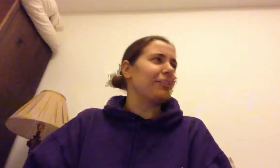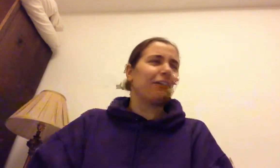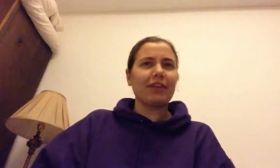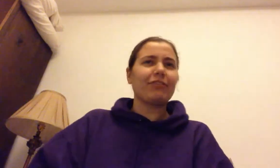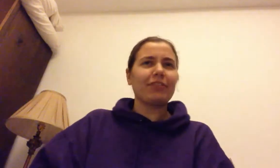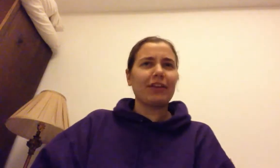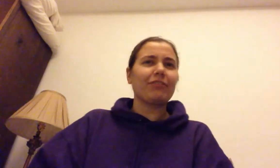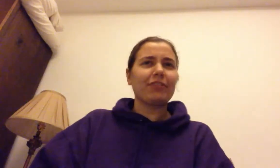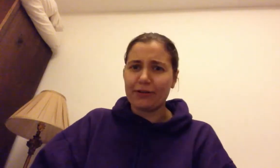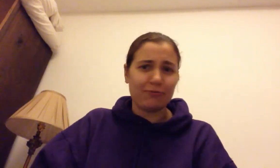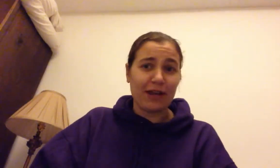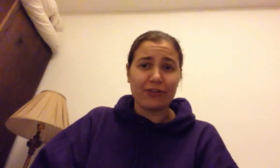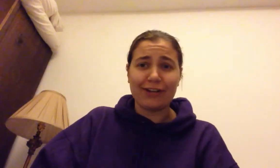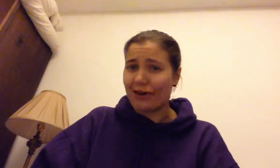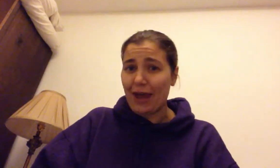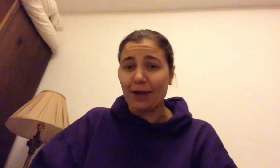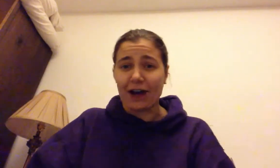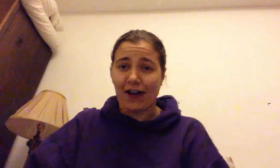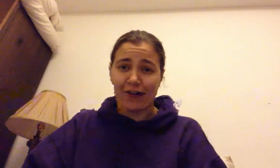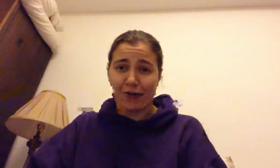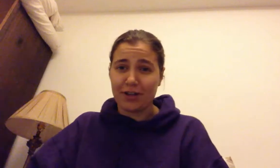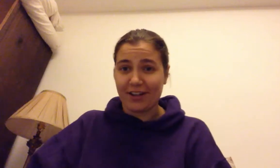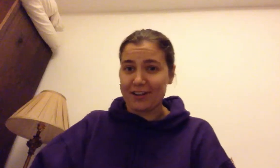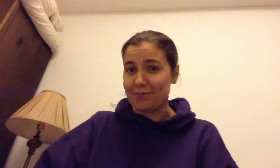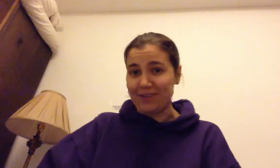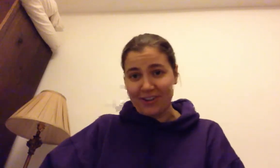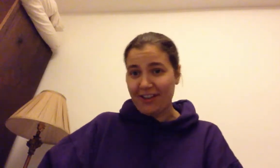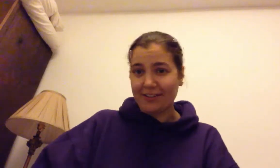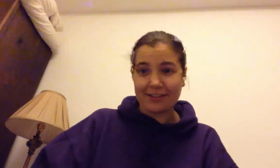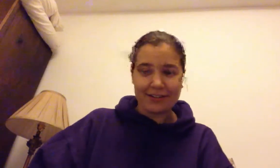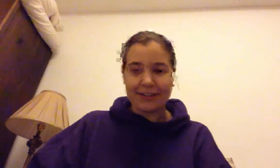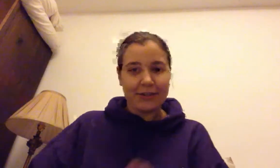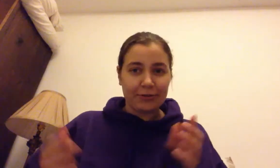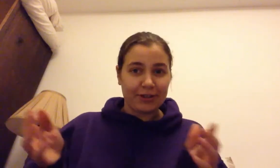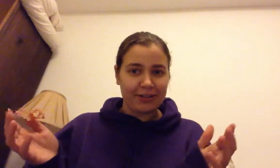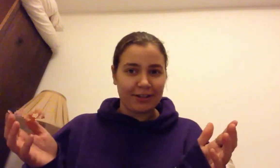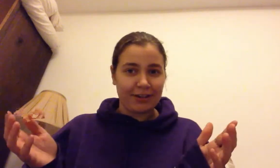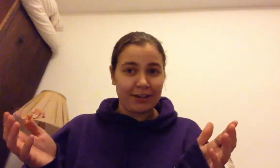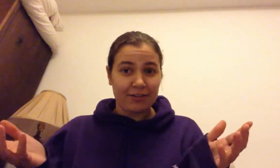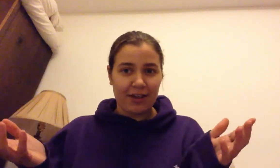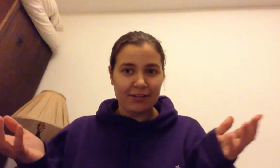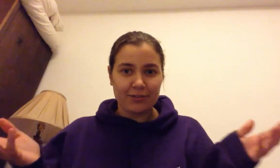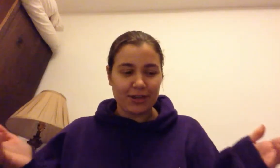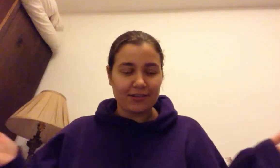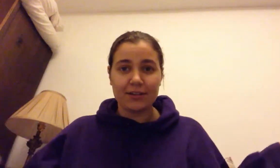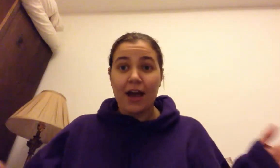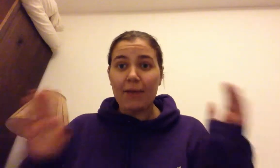that have suddenly become part of my everyday vocabulary, such as Lex Specialis. What is Lex Specialis, you ask? I